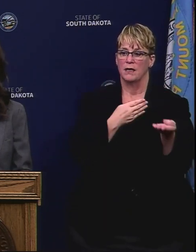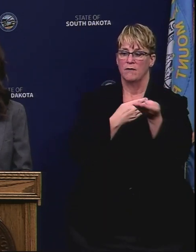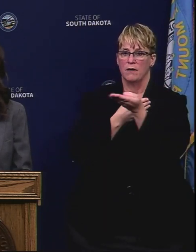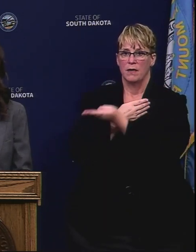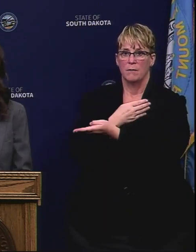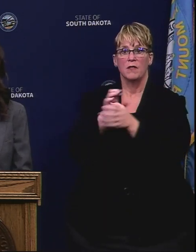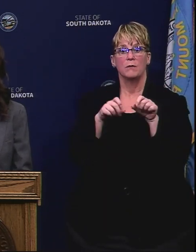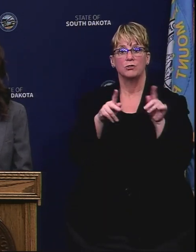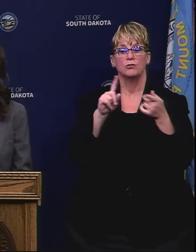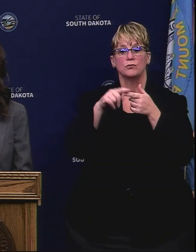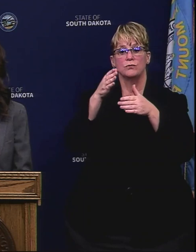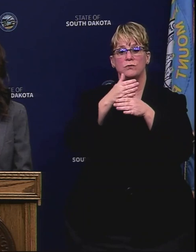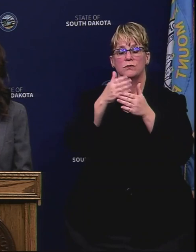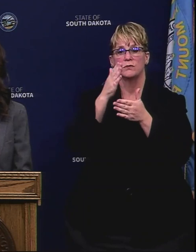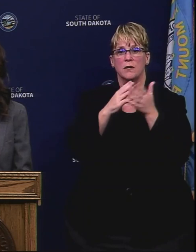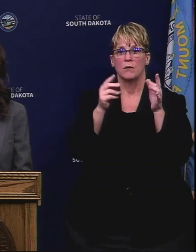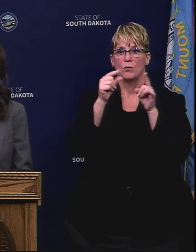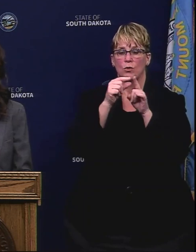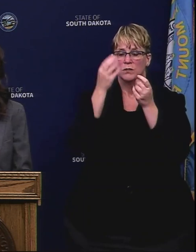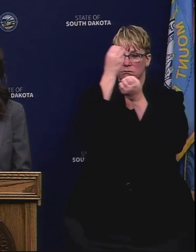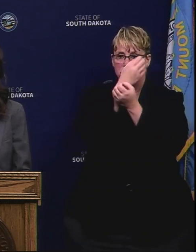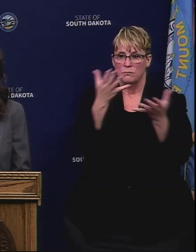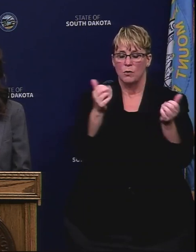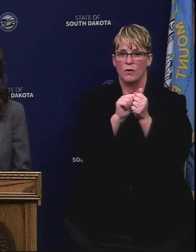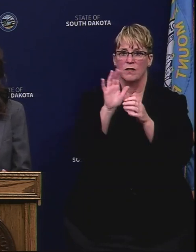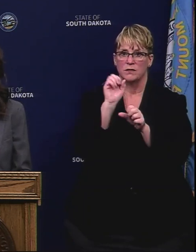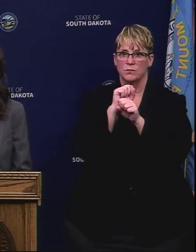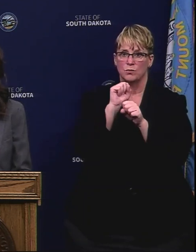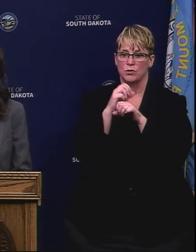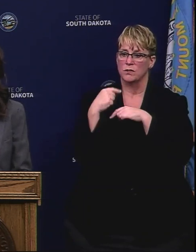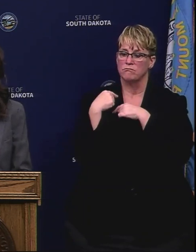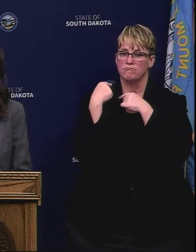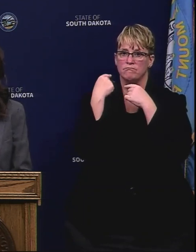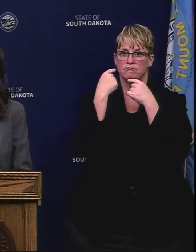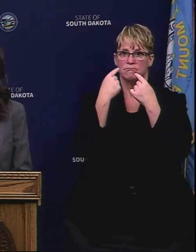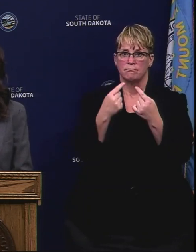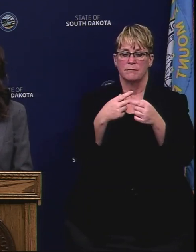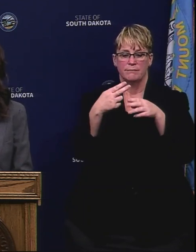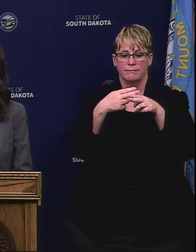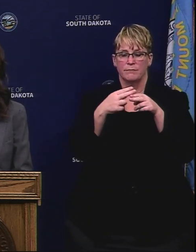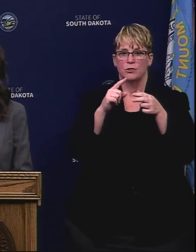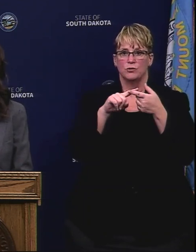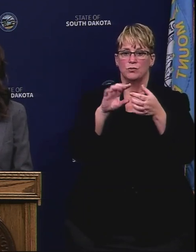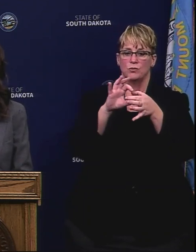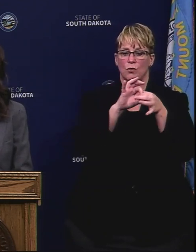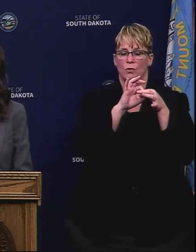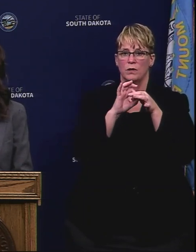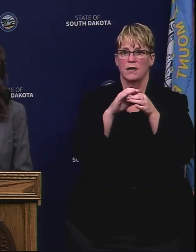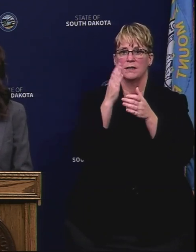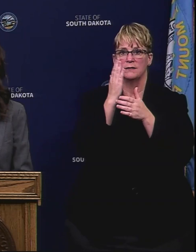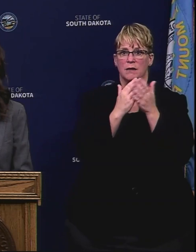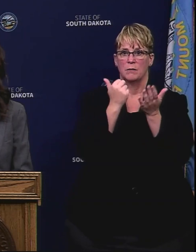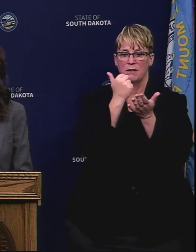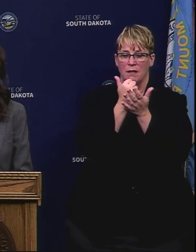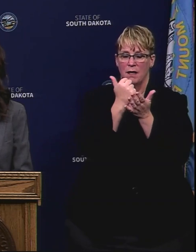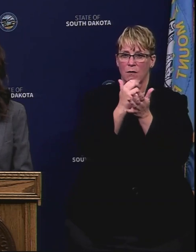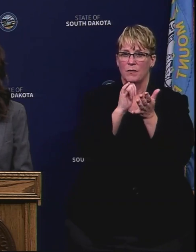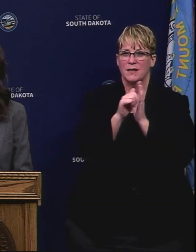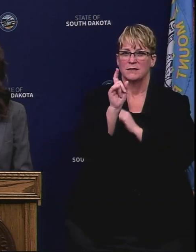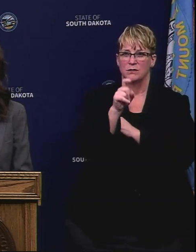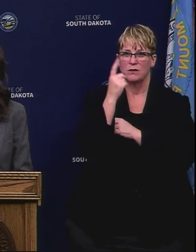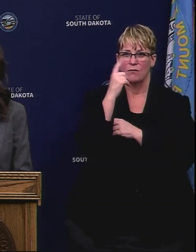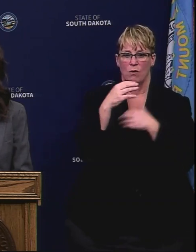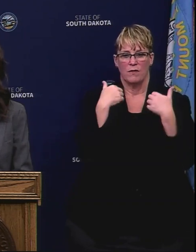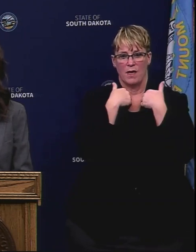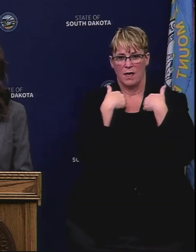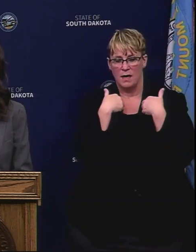the opportunity to share a few words of the work that he's been doing in the interim to coordinate some of the help that's necessary for